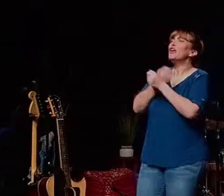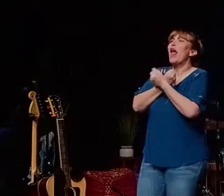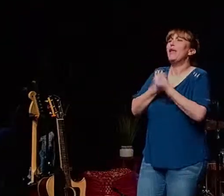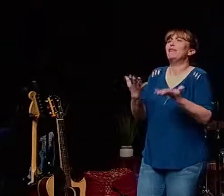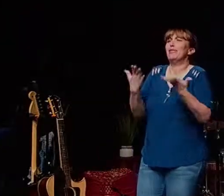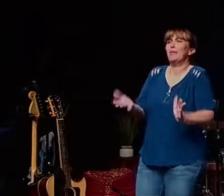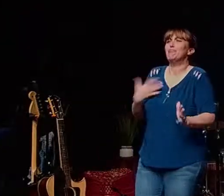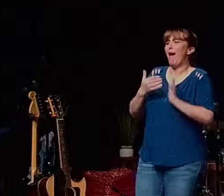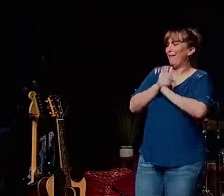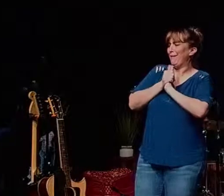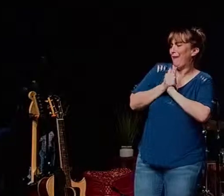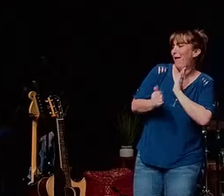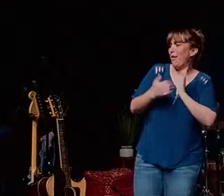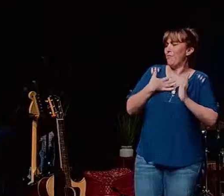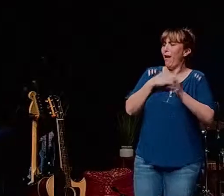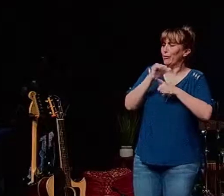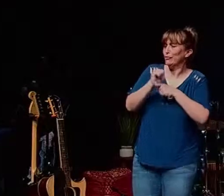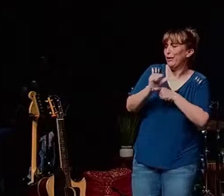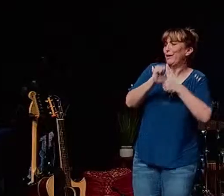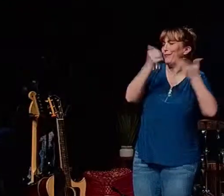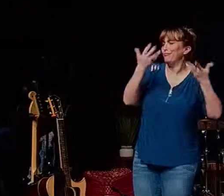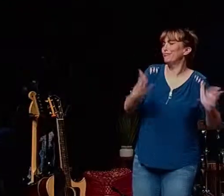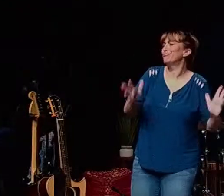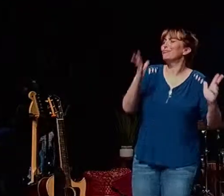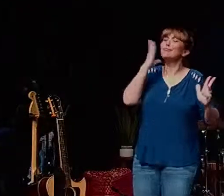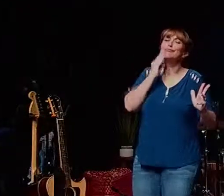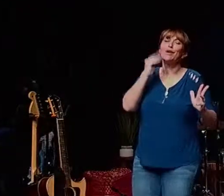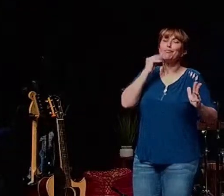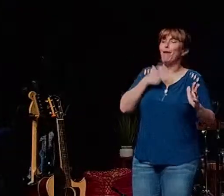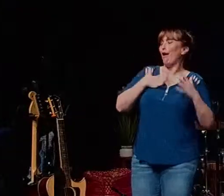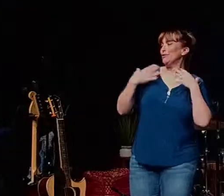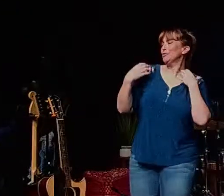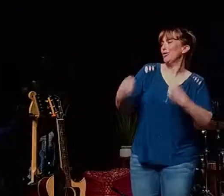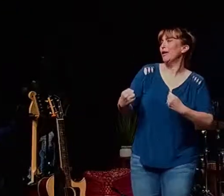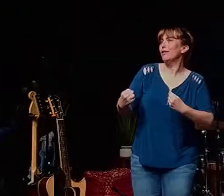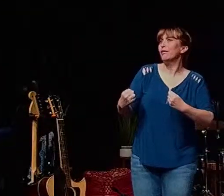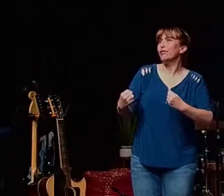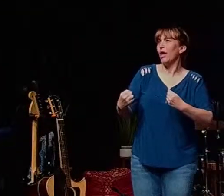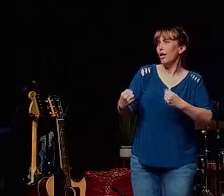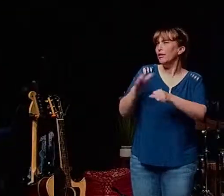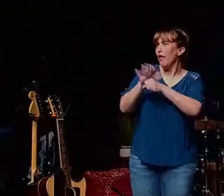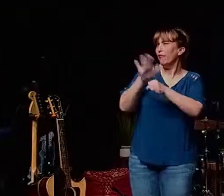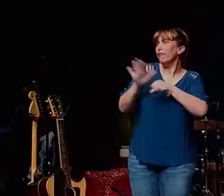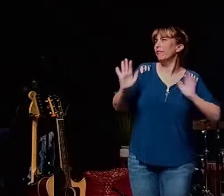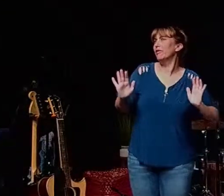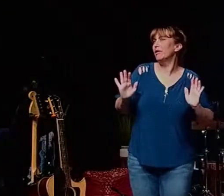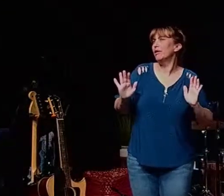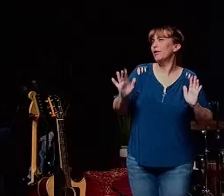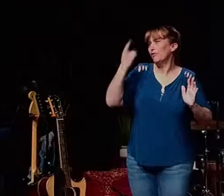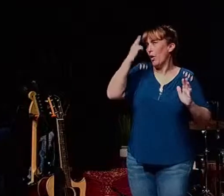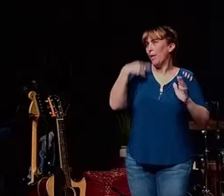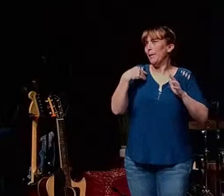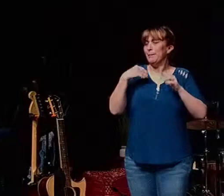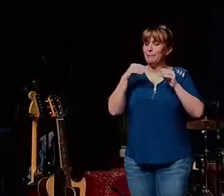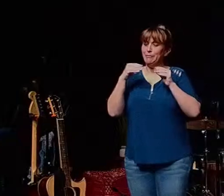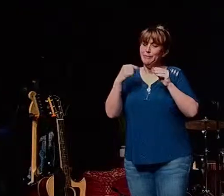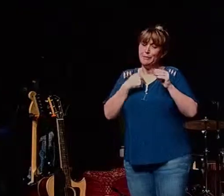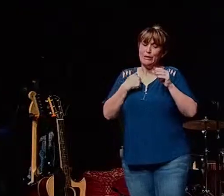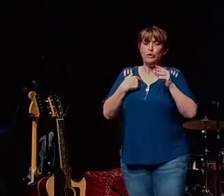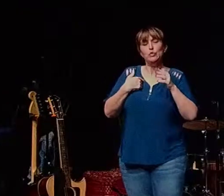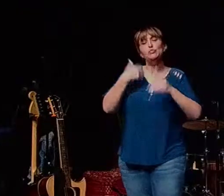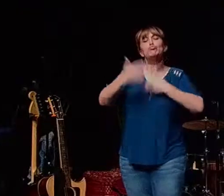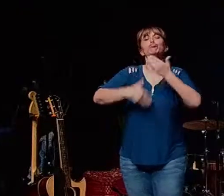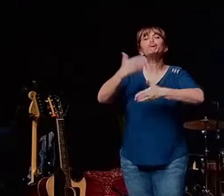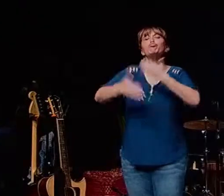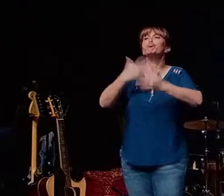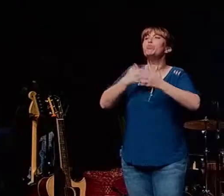that my talent my training right my strength are enough for me to progress and to bless people